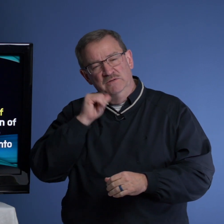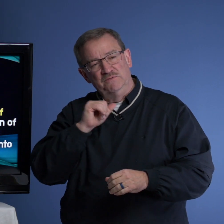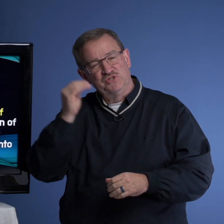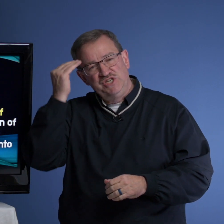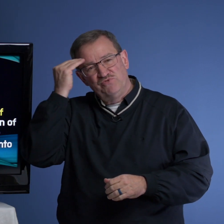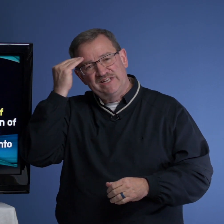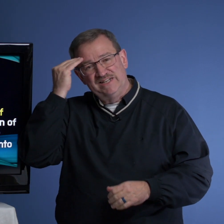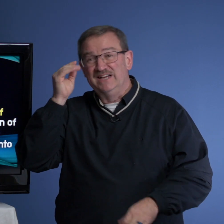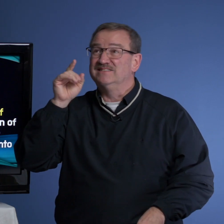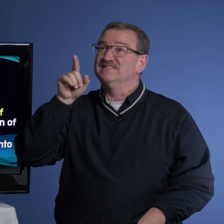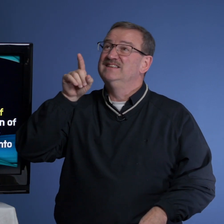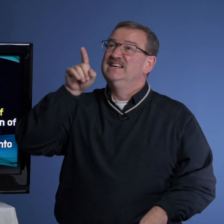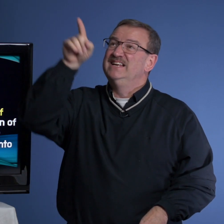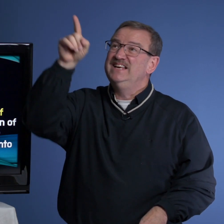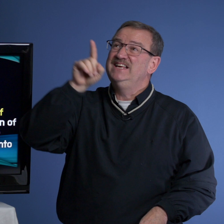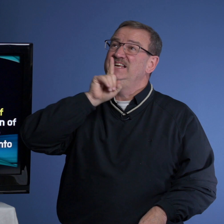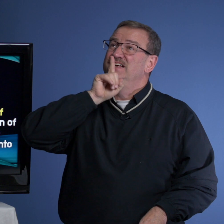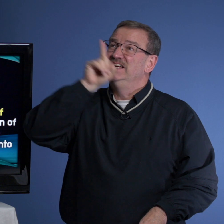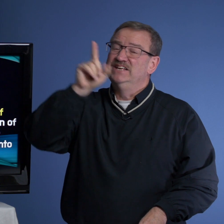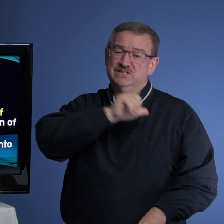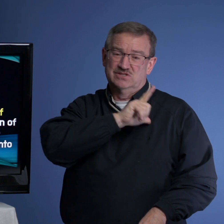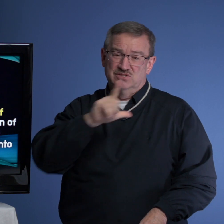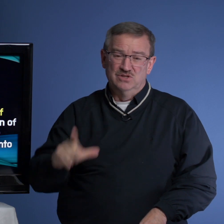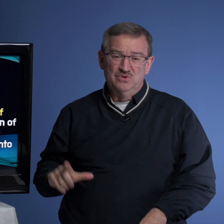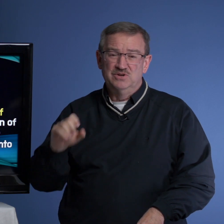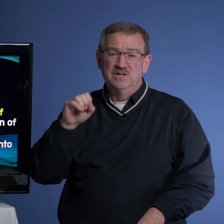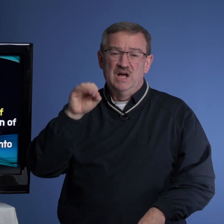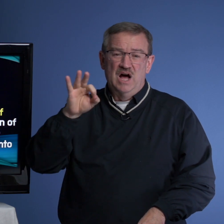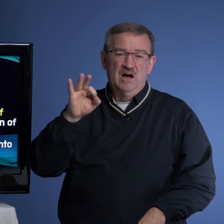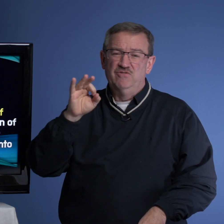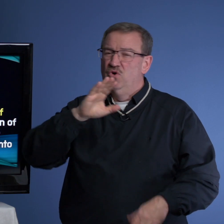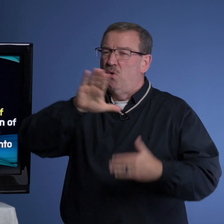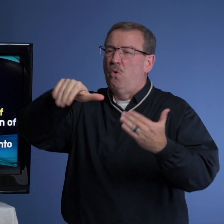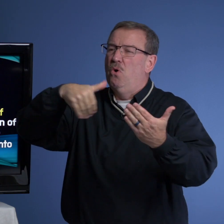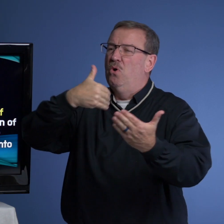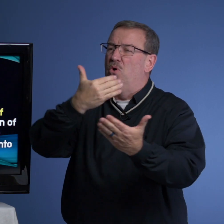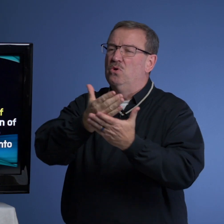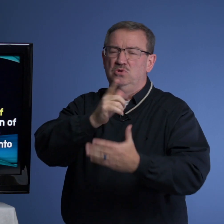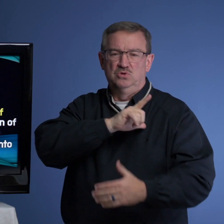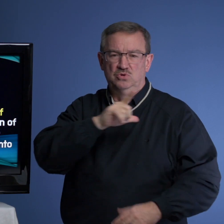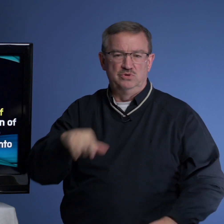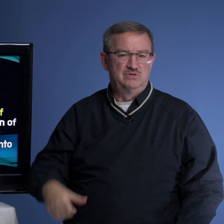But she recognizes he is the Lord of all lords.